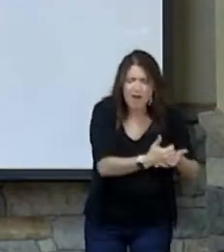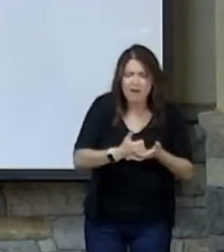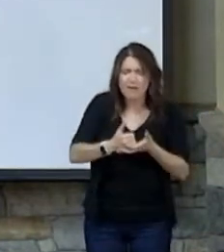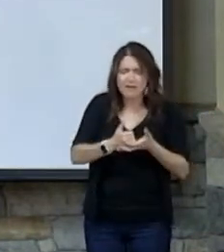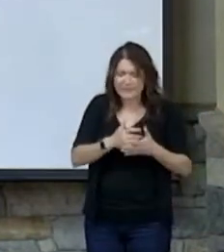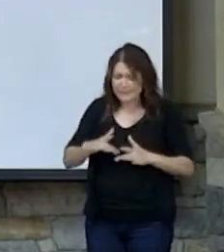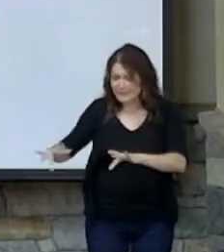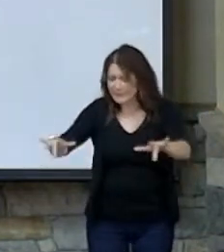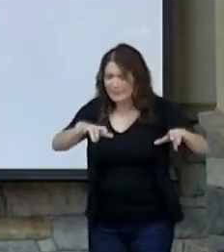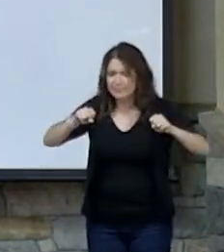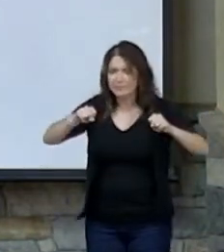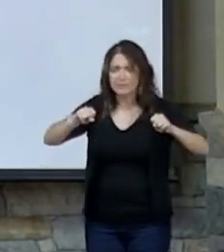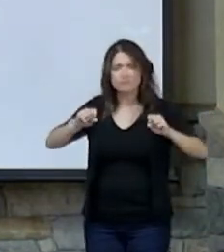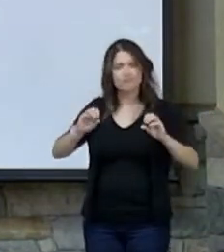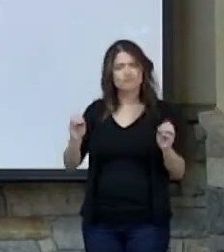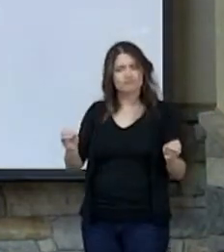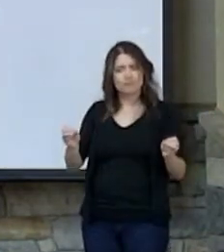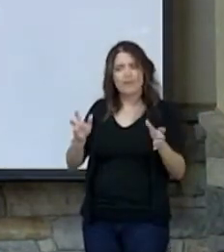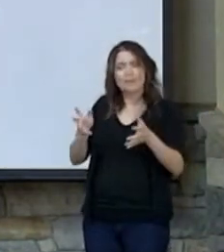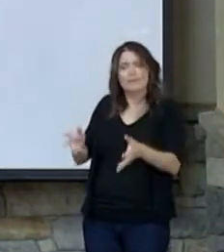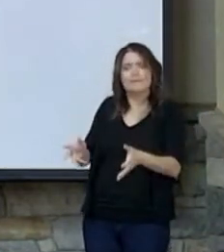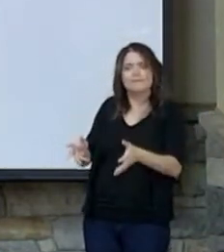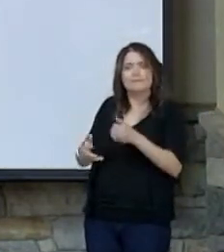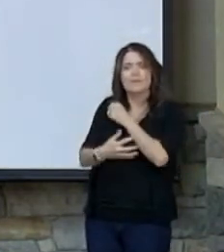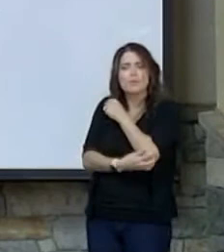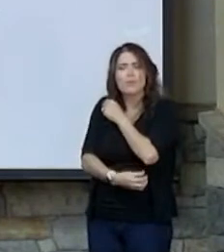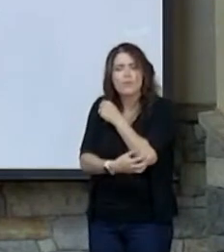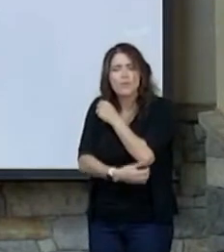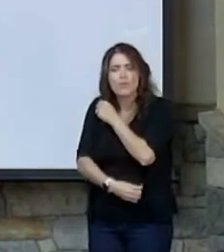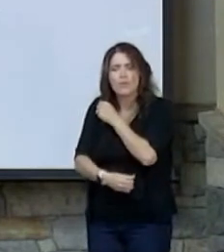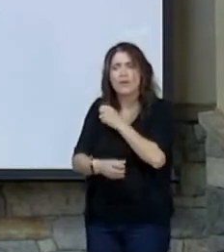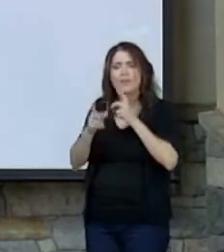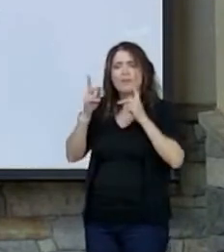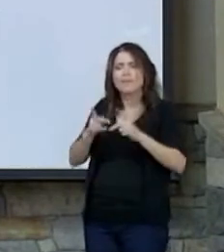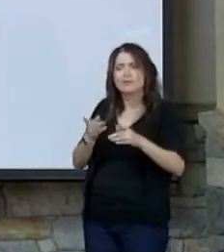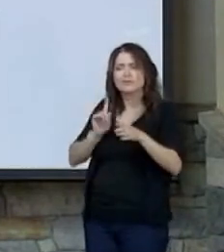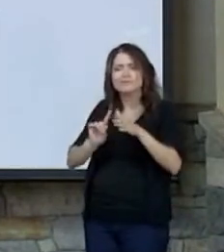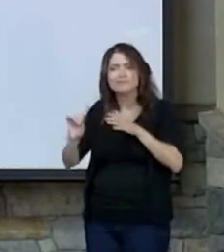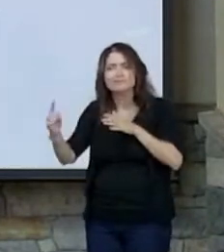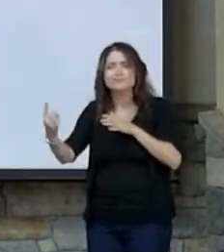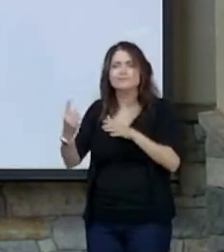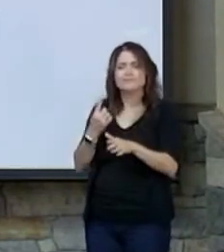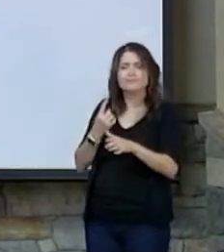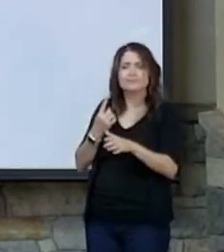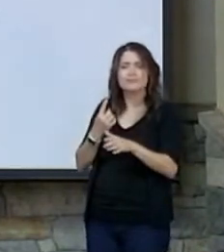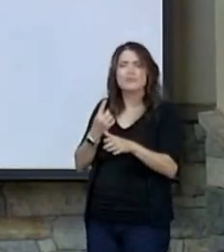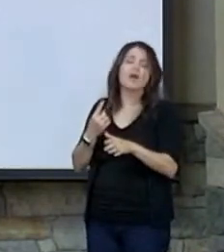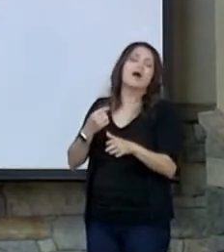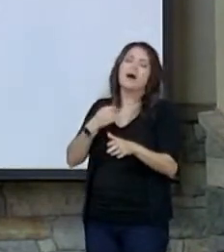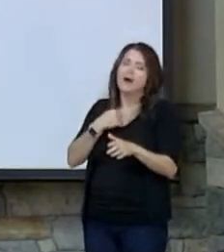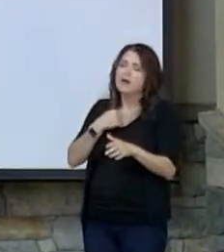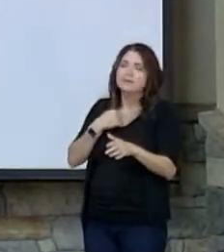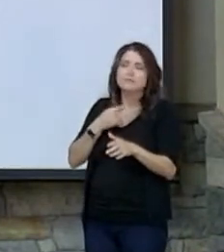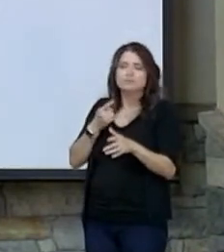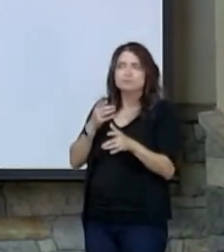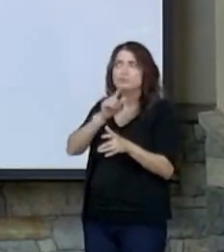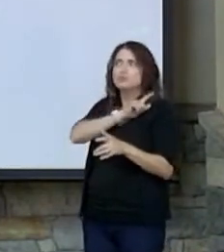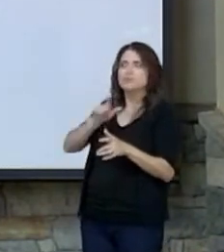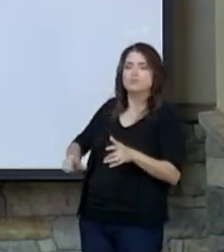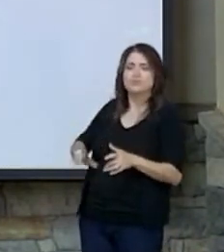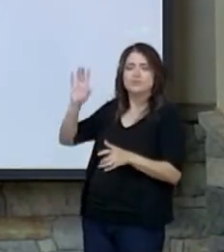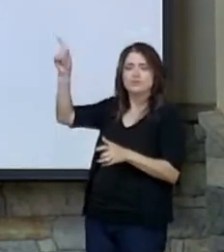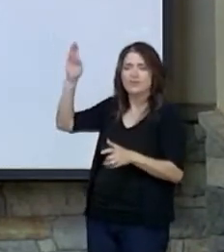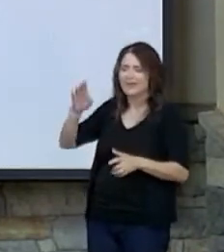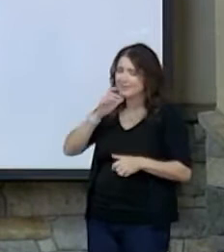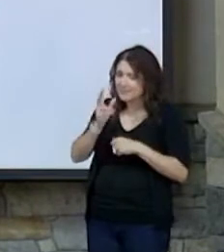sojourner. There's our word again. I am the Lord your God. You shall not steal. You shall not deal falsely. You